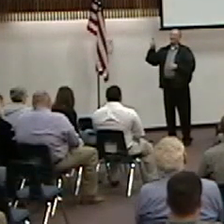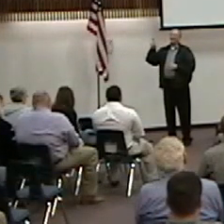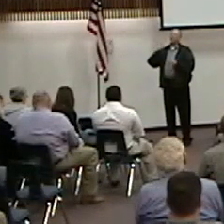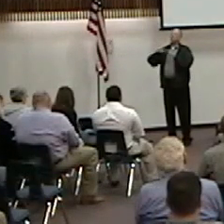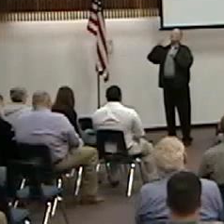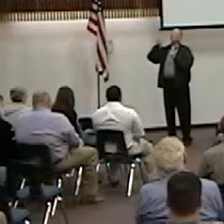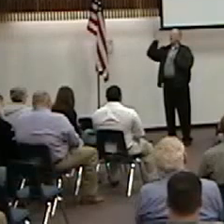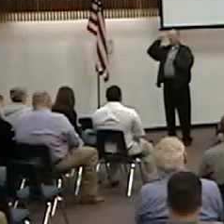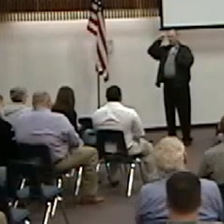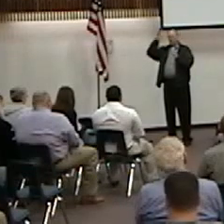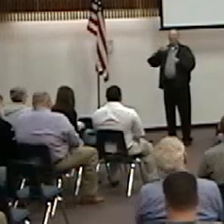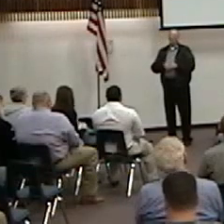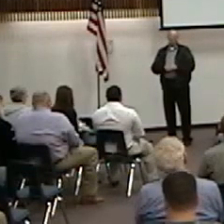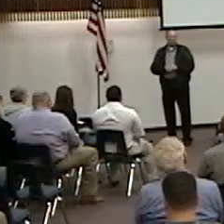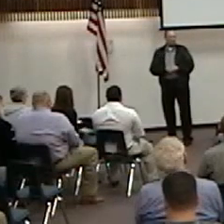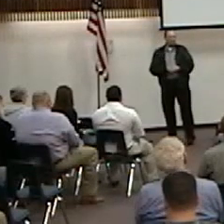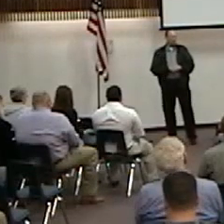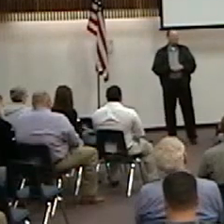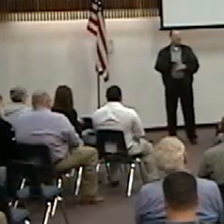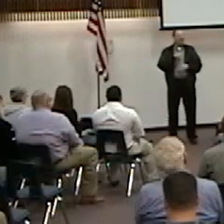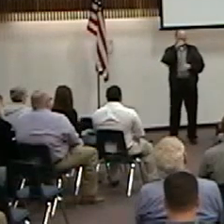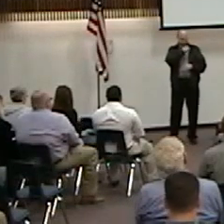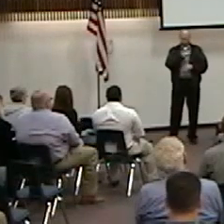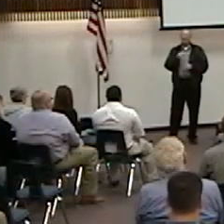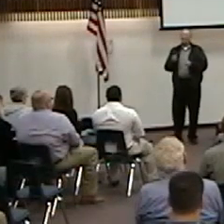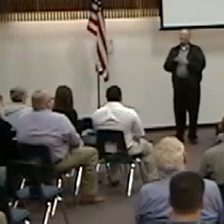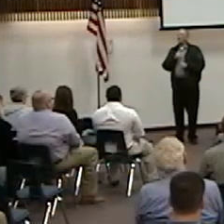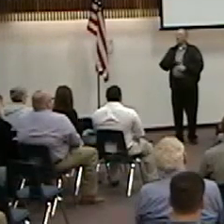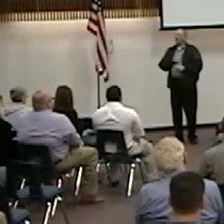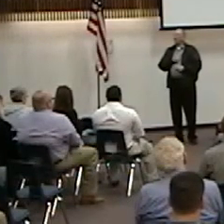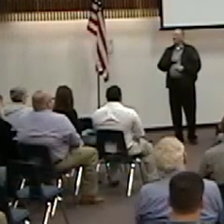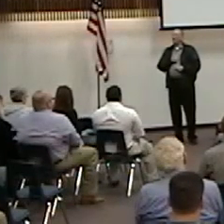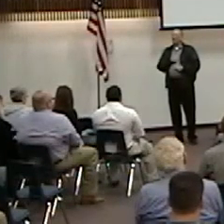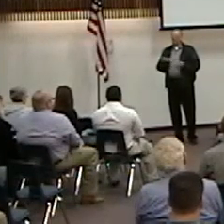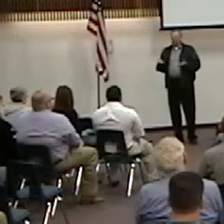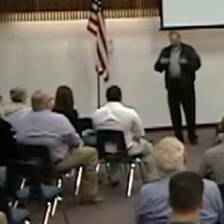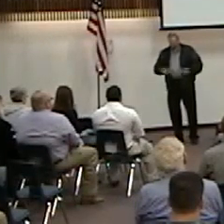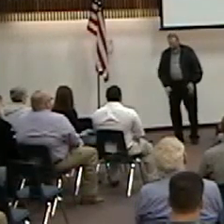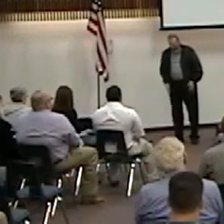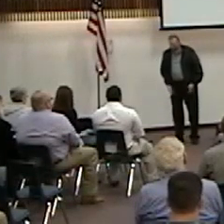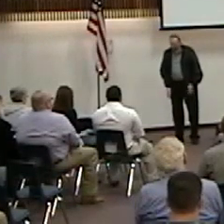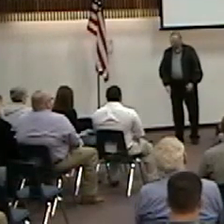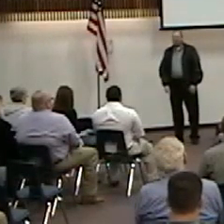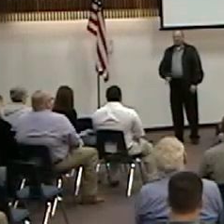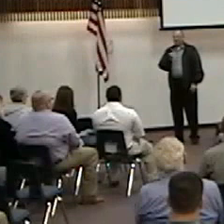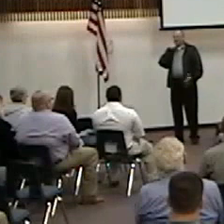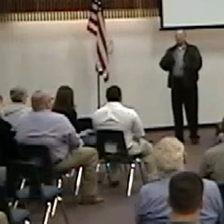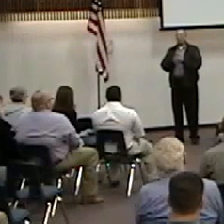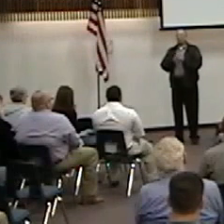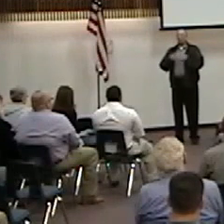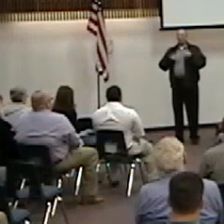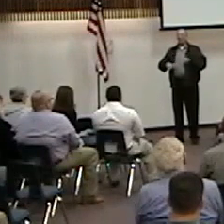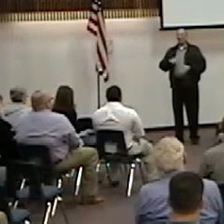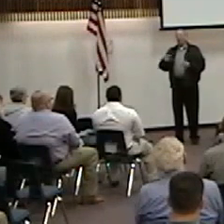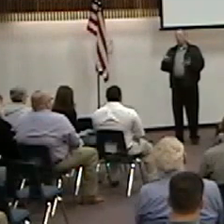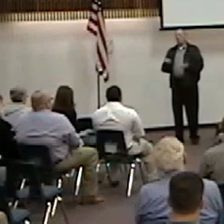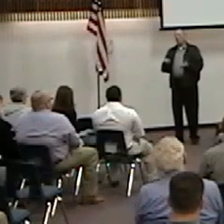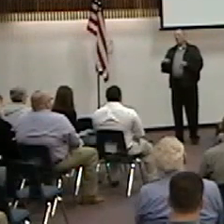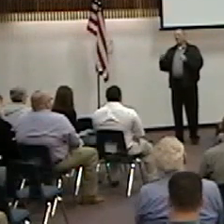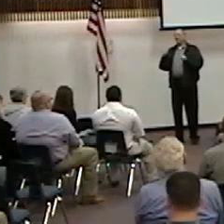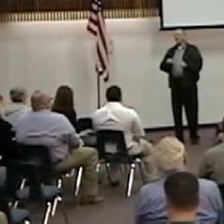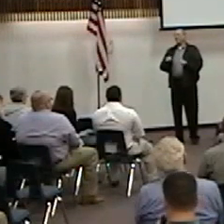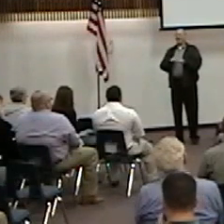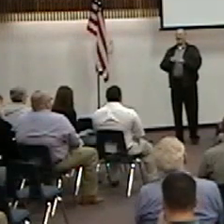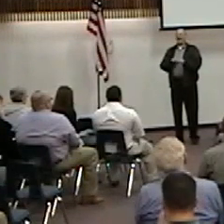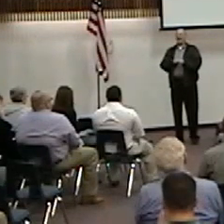God the Father. I guess I'll first apologize for being here in jeans and not school attire. I wanted to be here just as